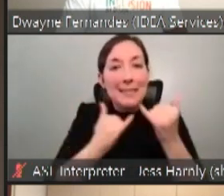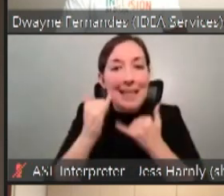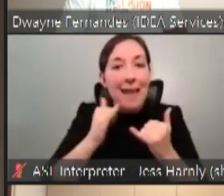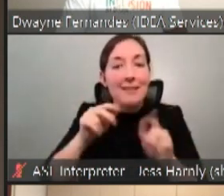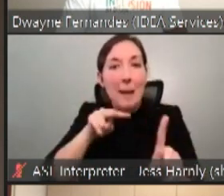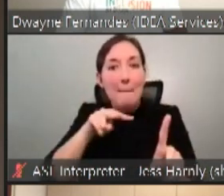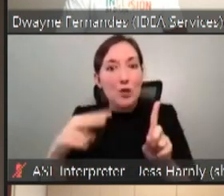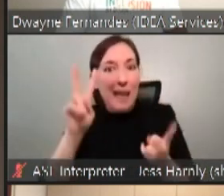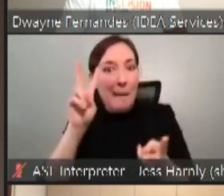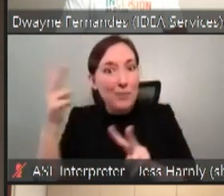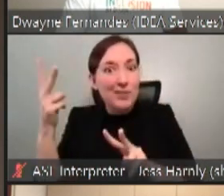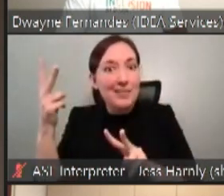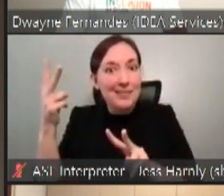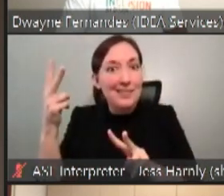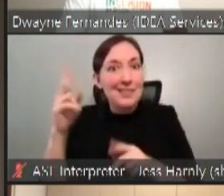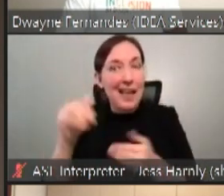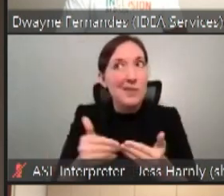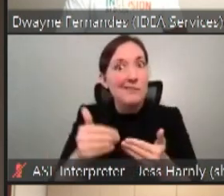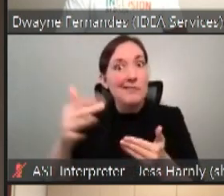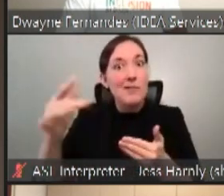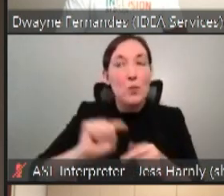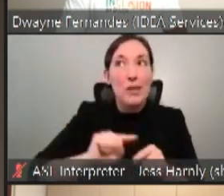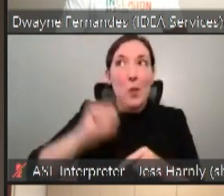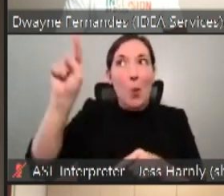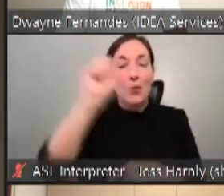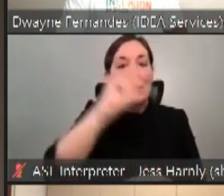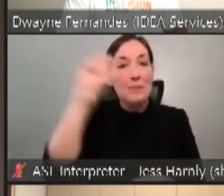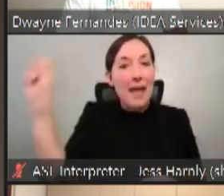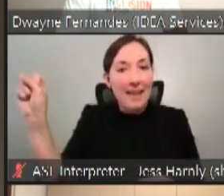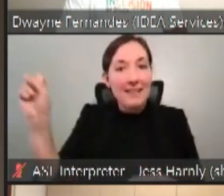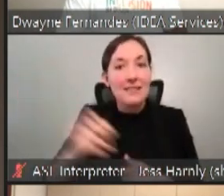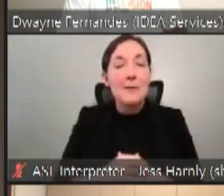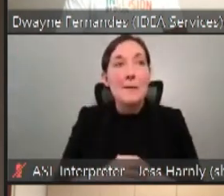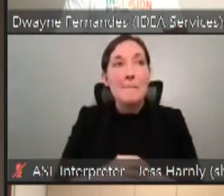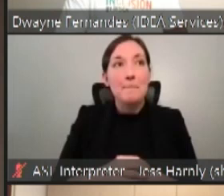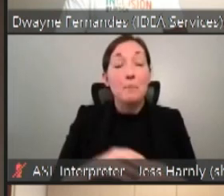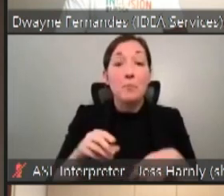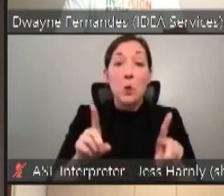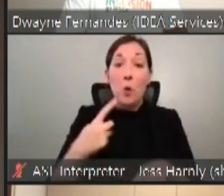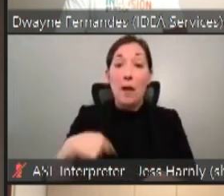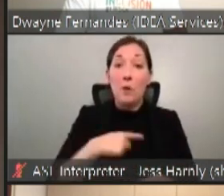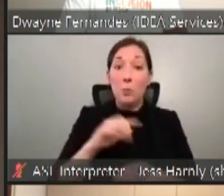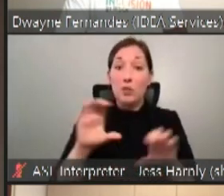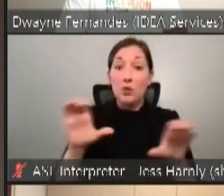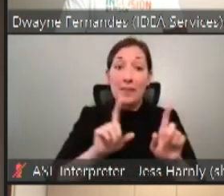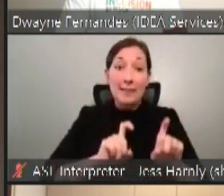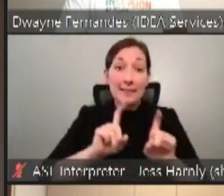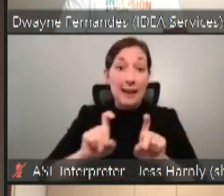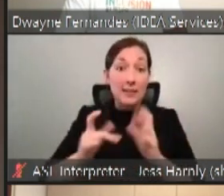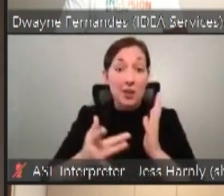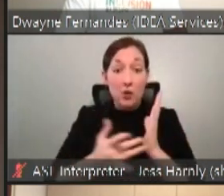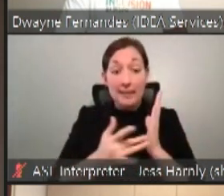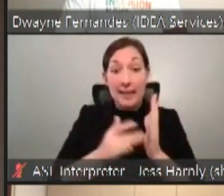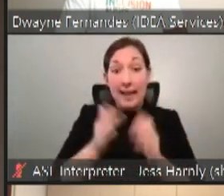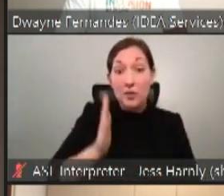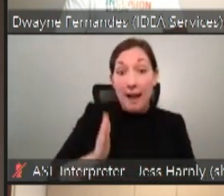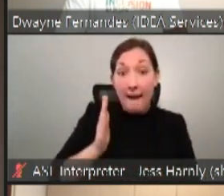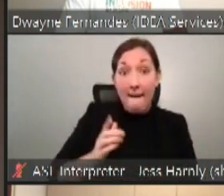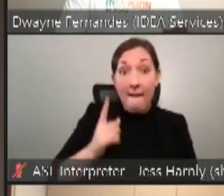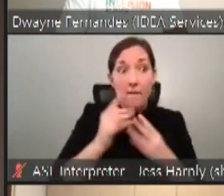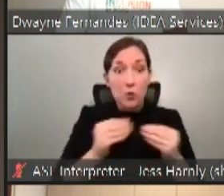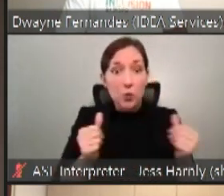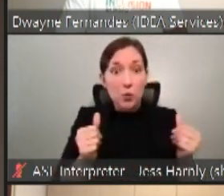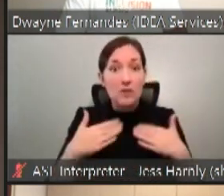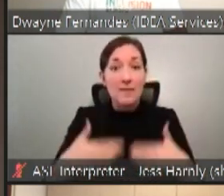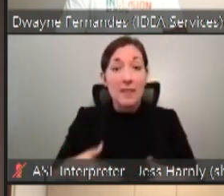forward off planet. And so while we are doing the testing on the technical side and for solutions for the physical